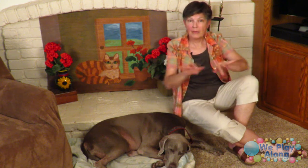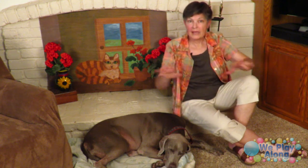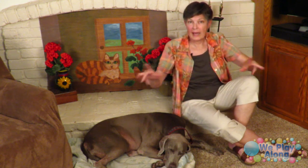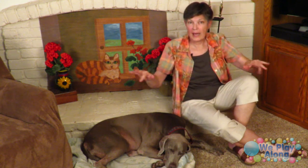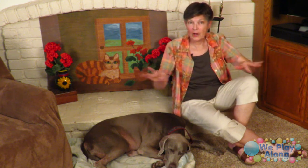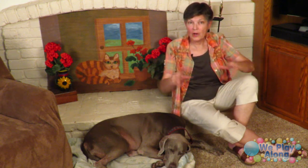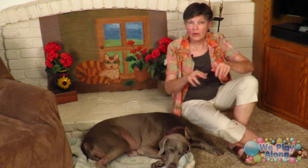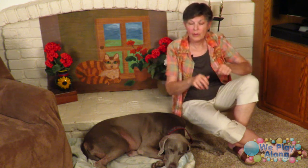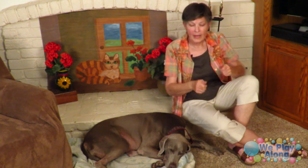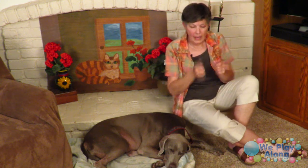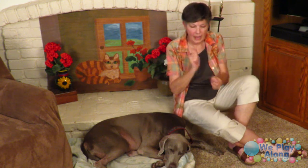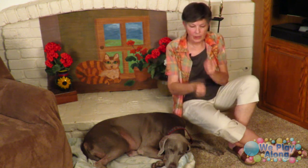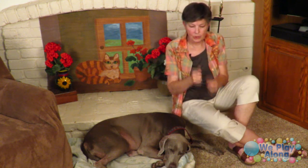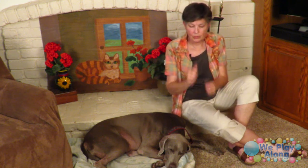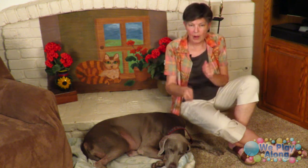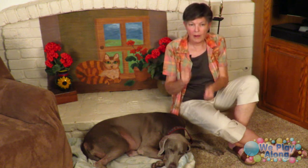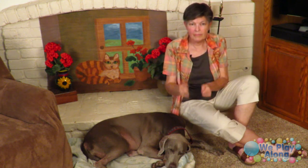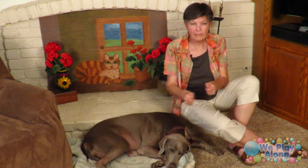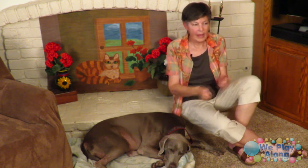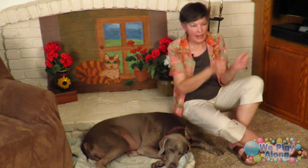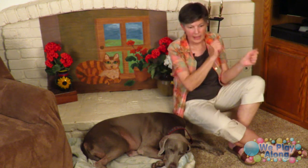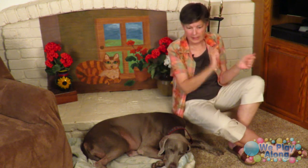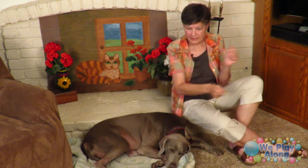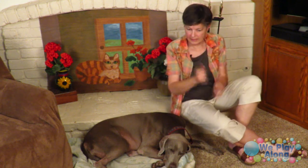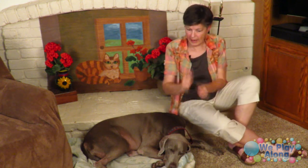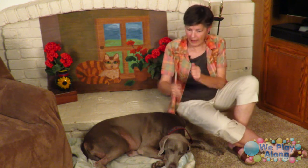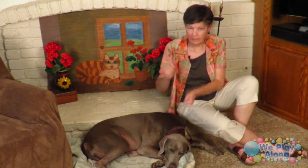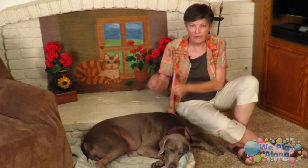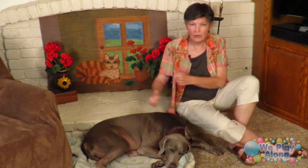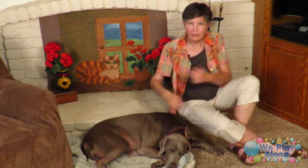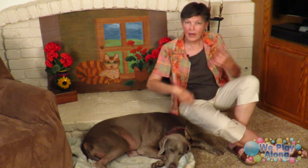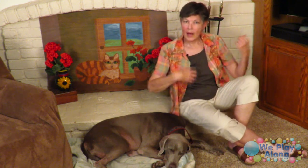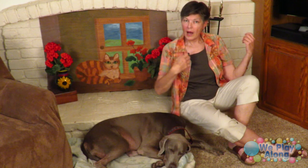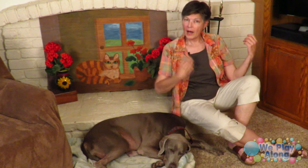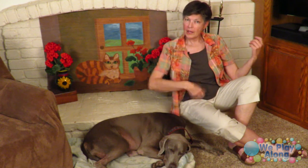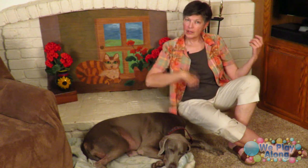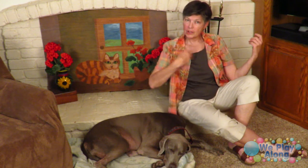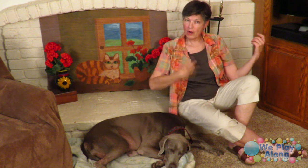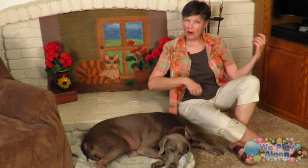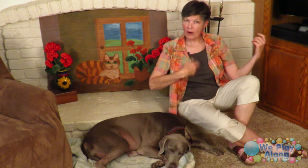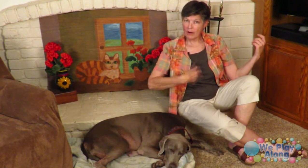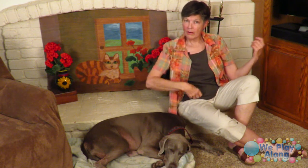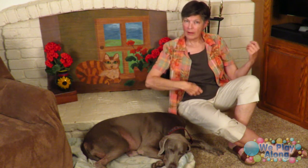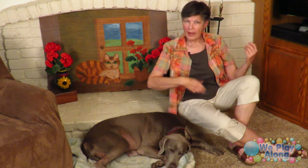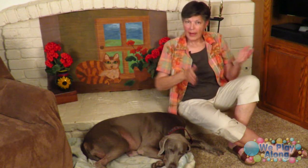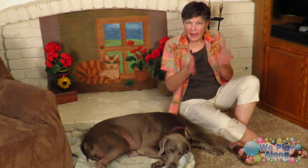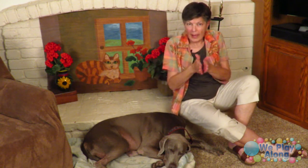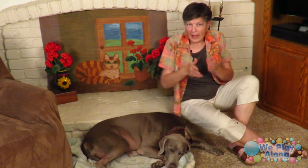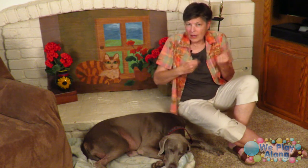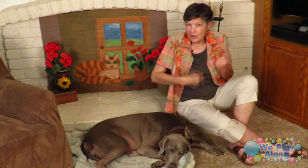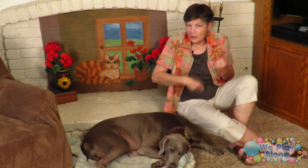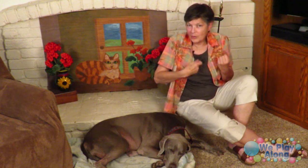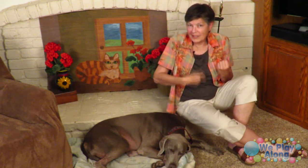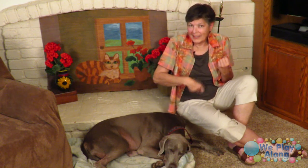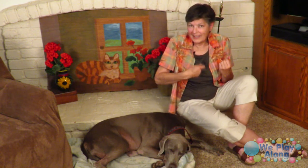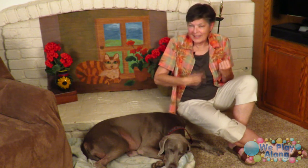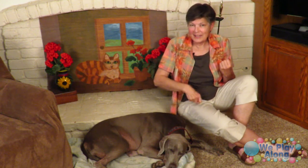piano and a drum and a xylophone a guitar and a ukulele